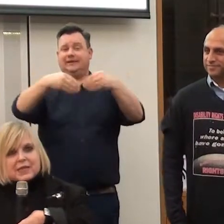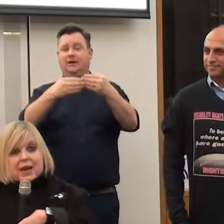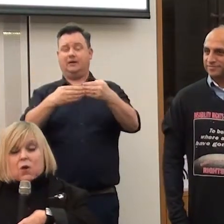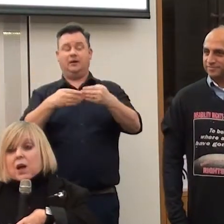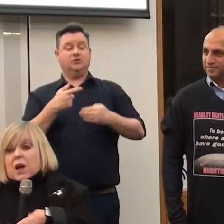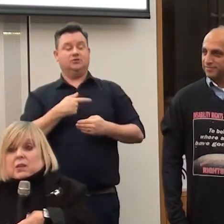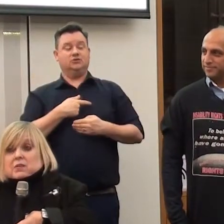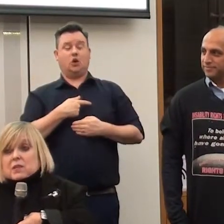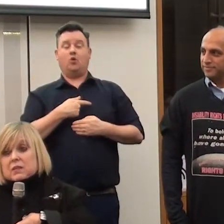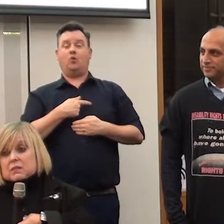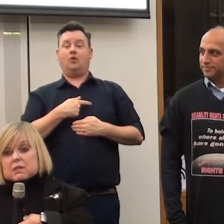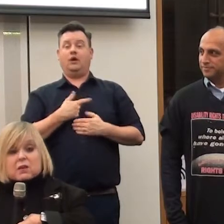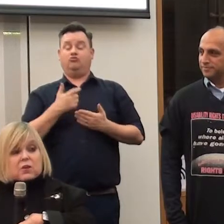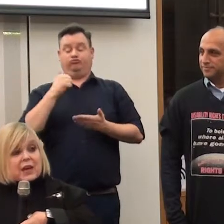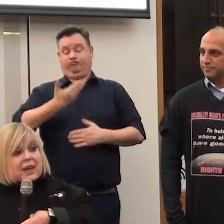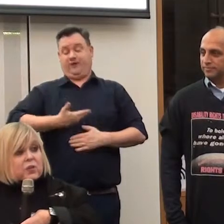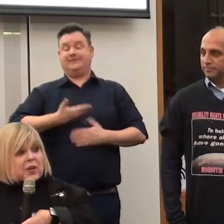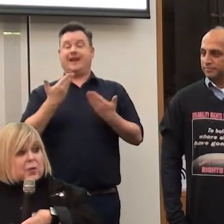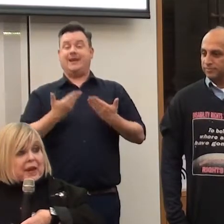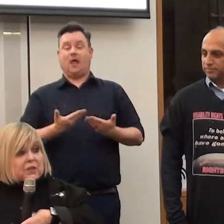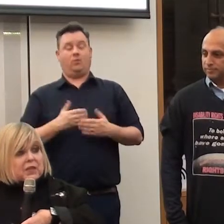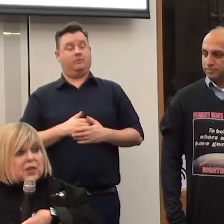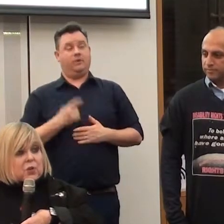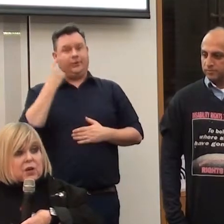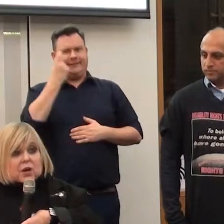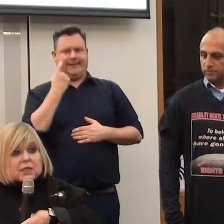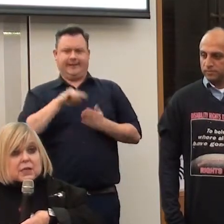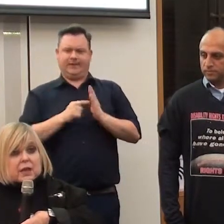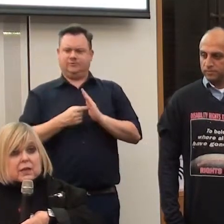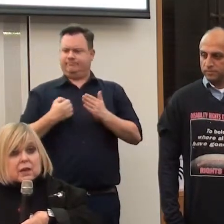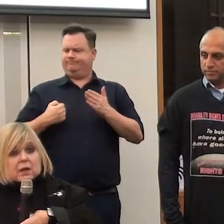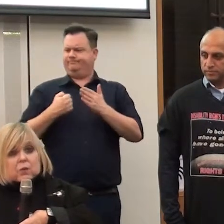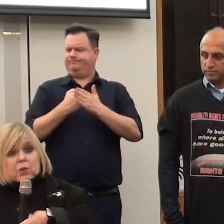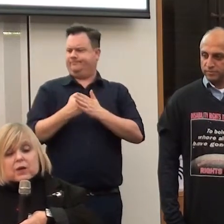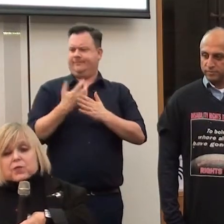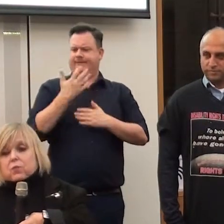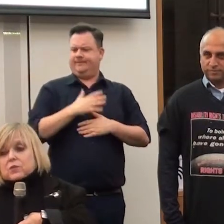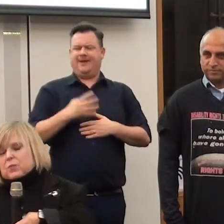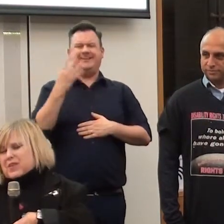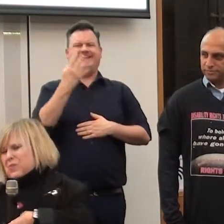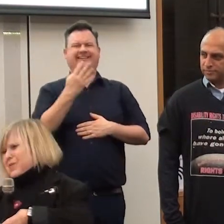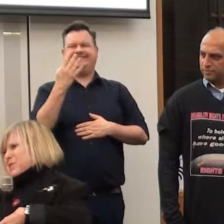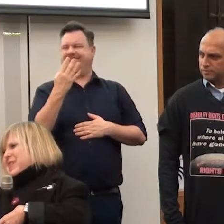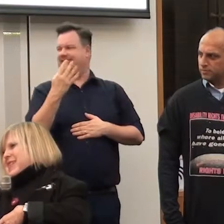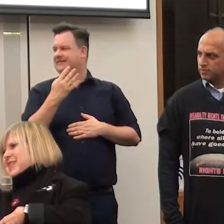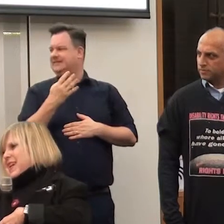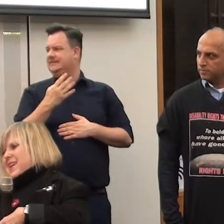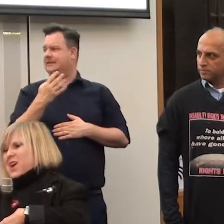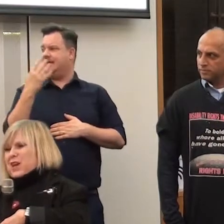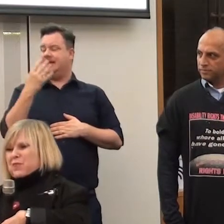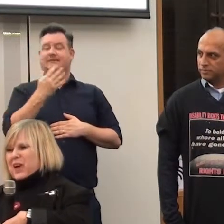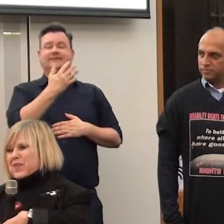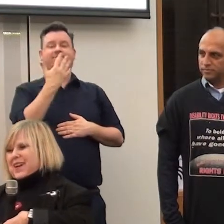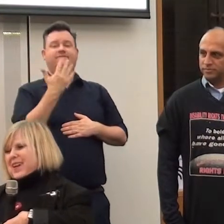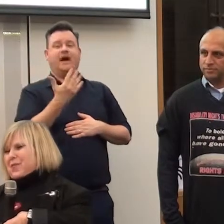is Rights Now. And, you know, again, you think about it. Until 19, whenever it was. What was it? 95.